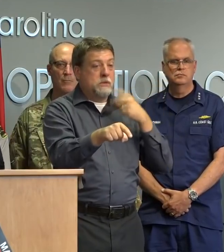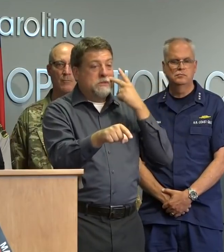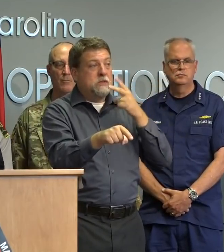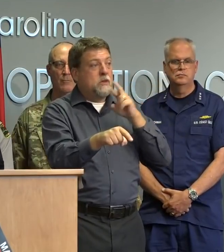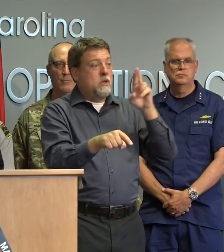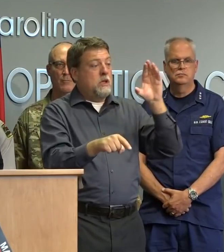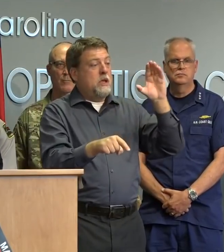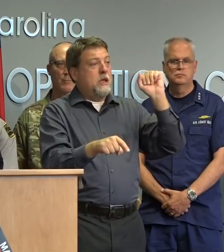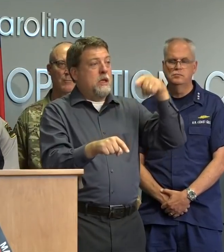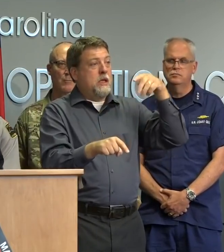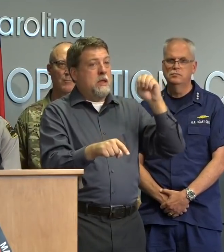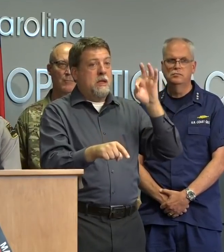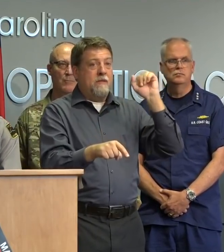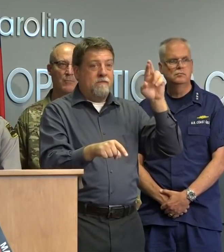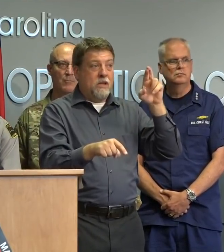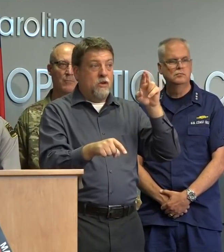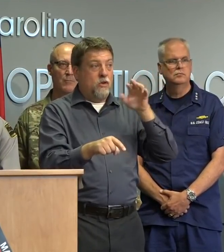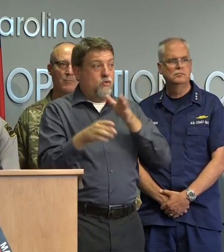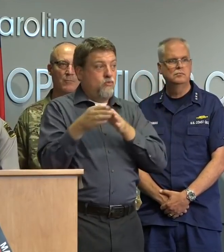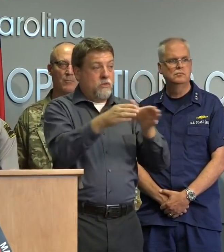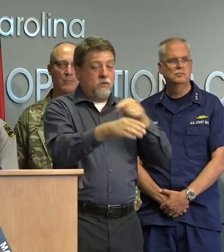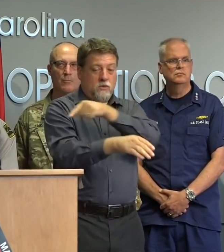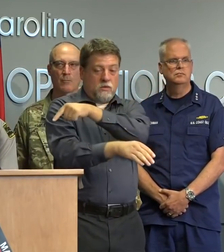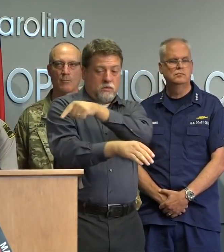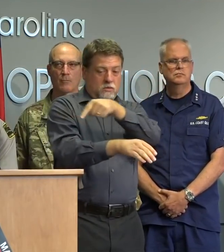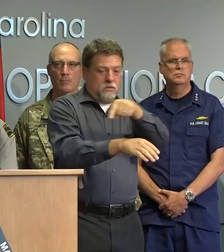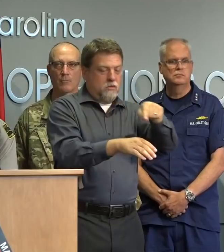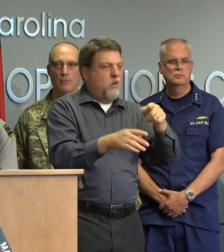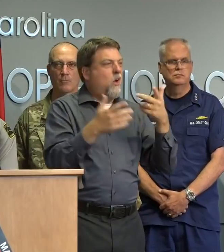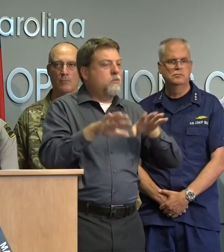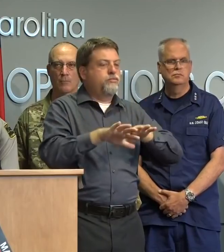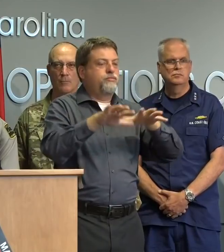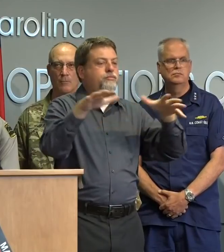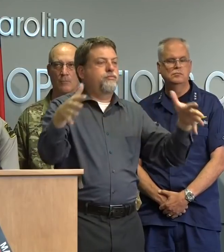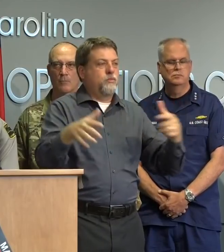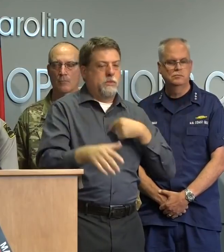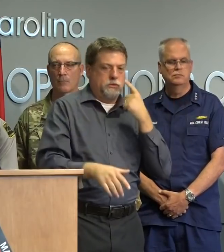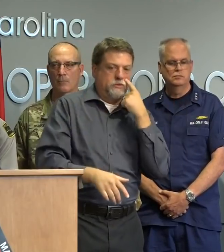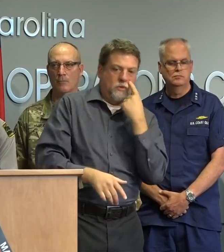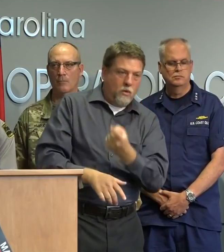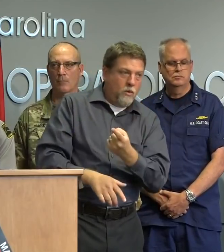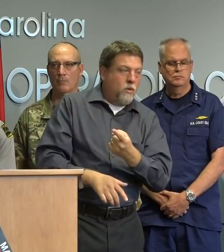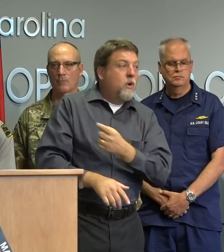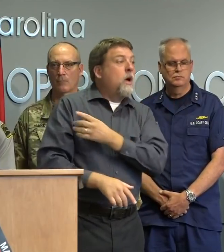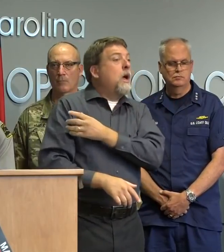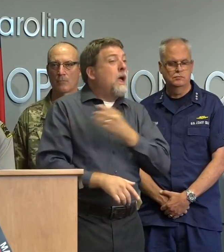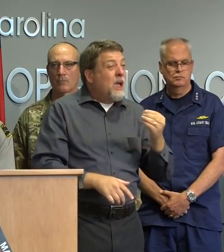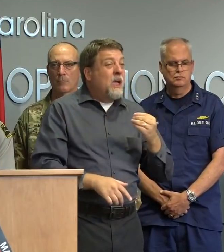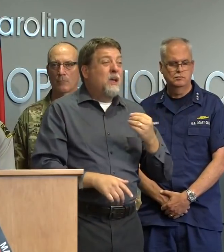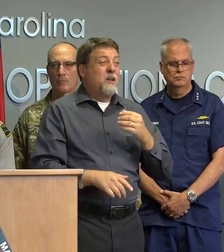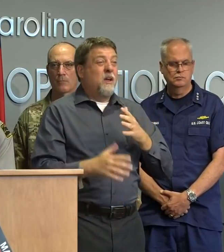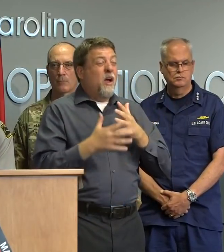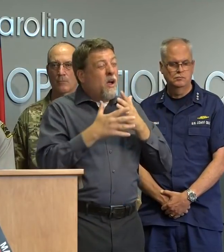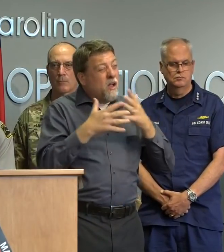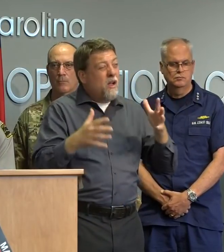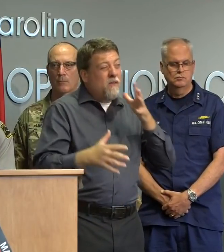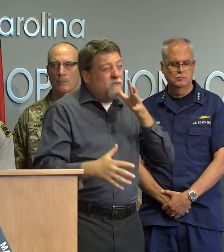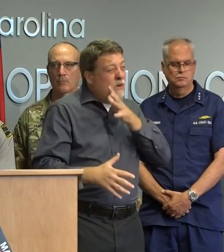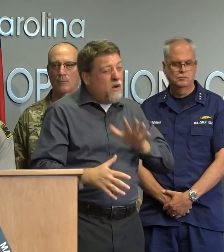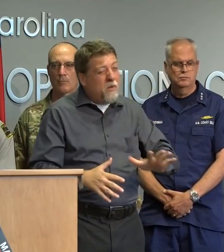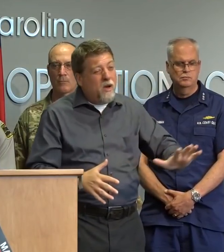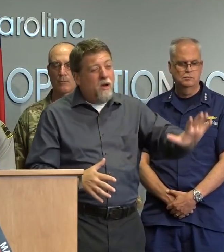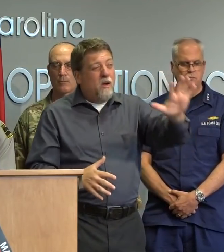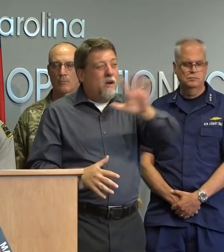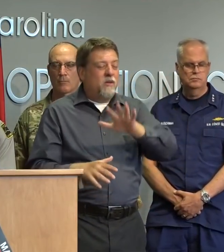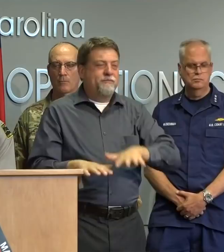water is well over its banks and there is a lot of farmland underwater all over the